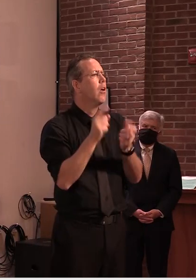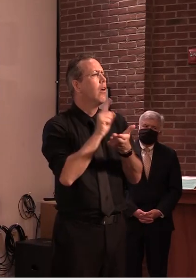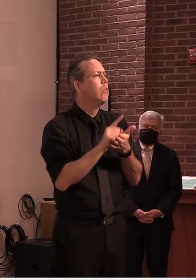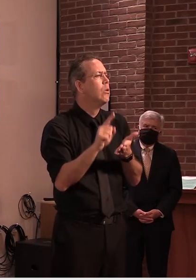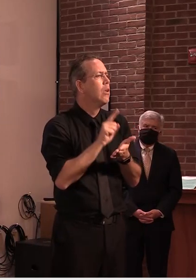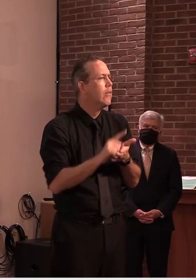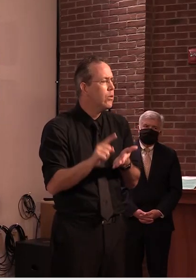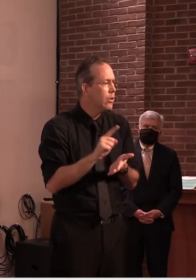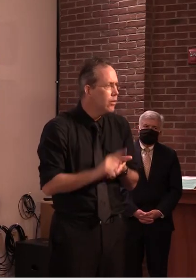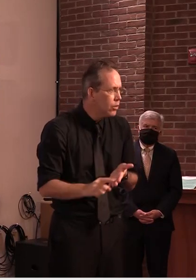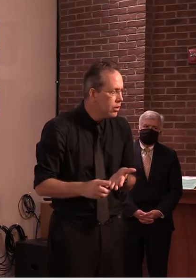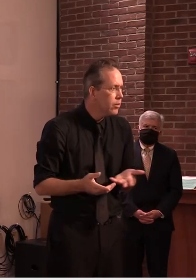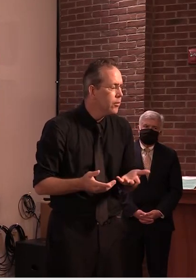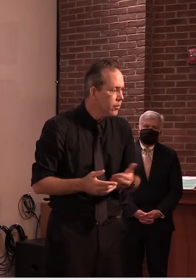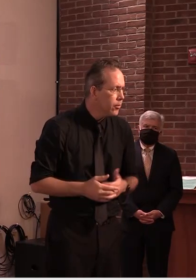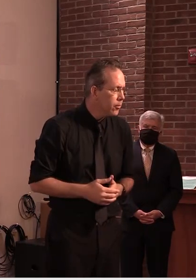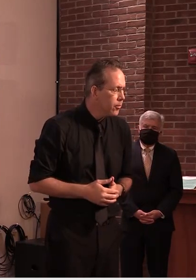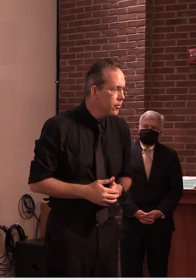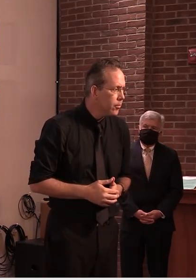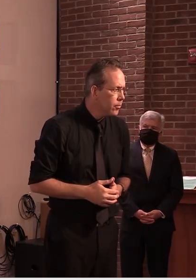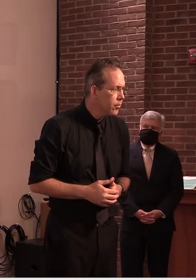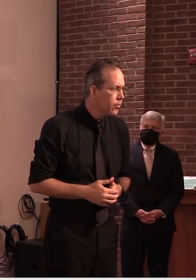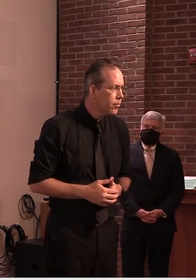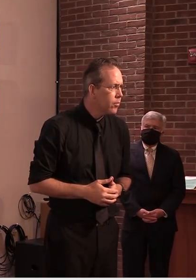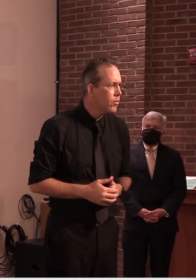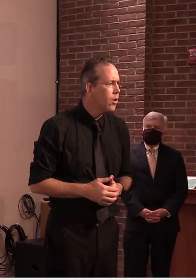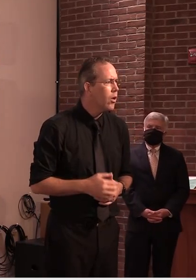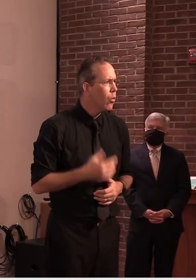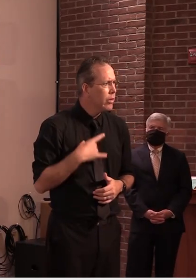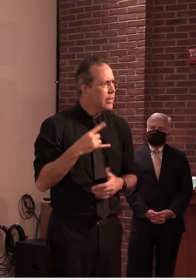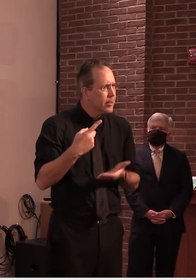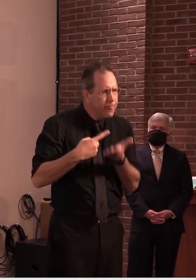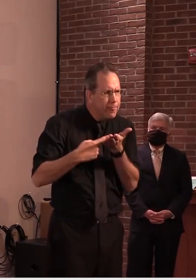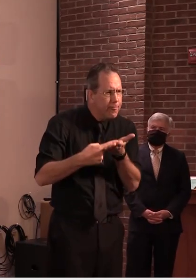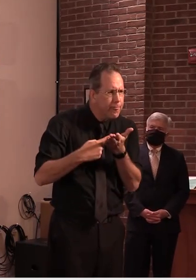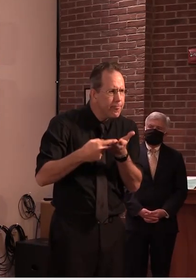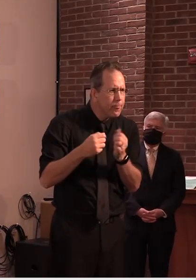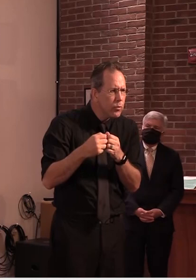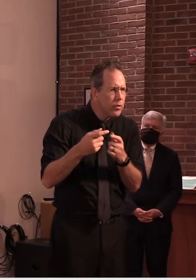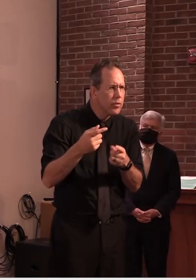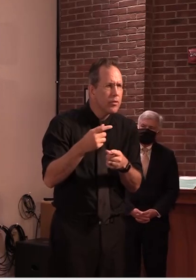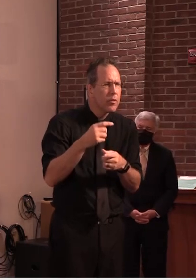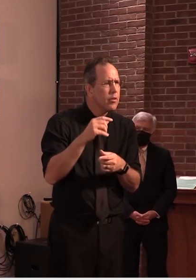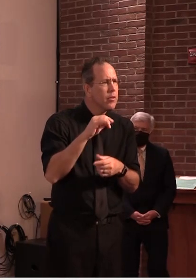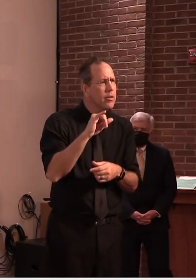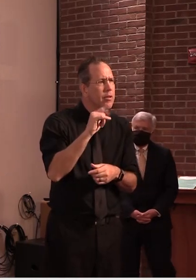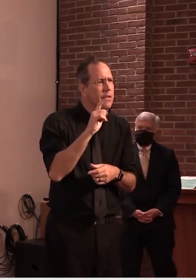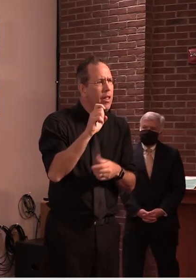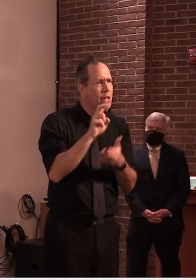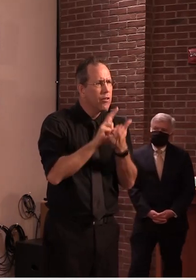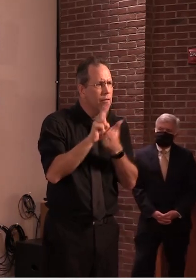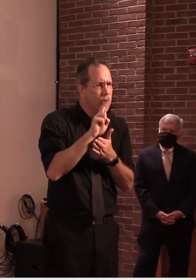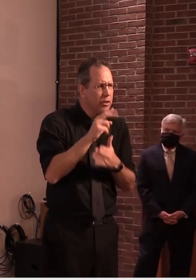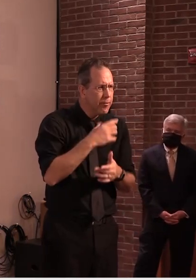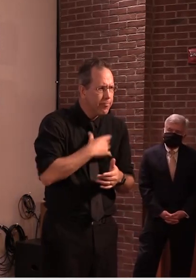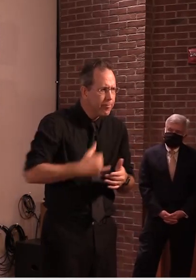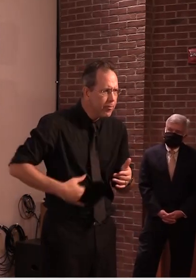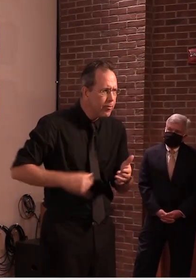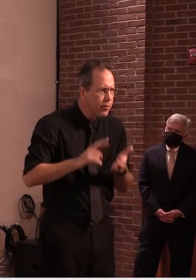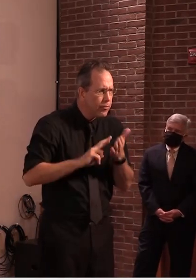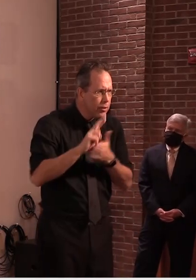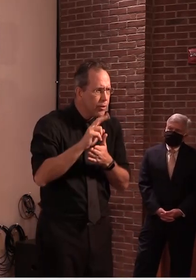in consultation with the investigator from yale actually uh that person agreed that in a state with such low prevalence